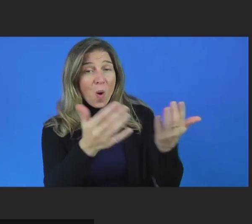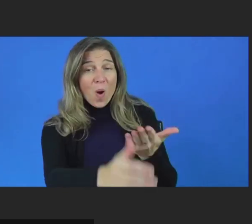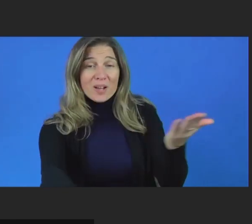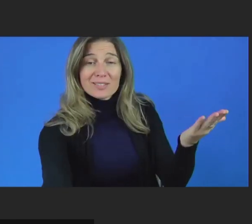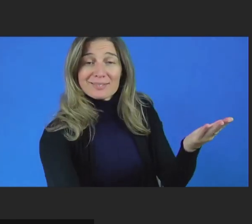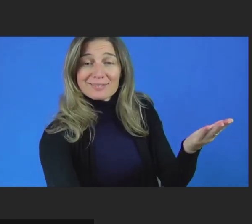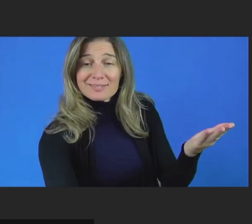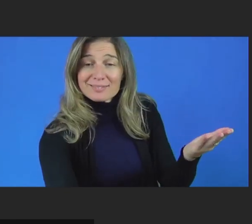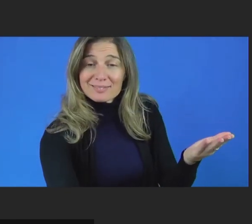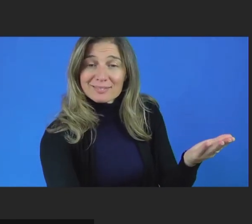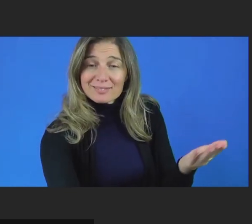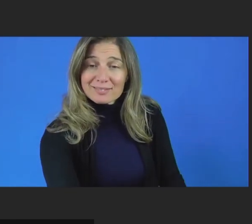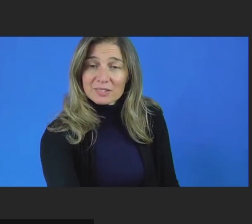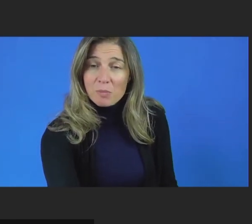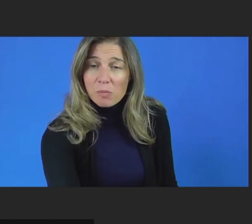questions you might have.